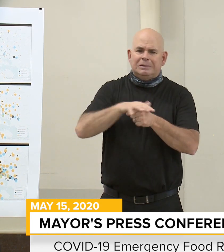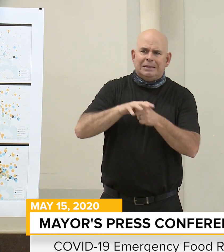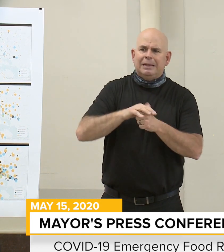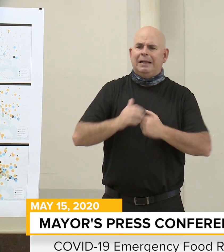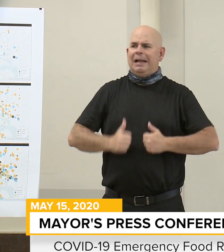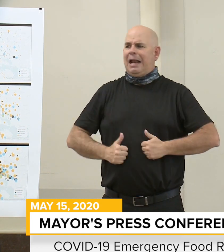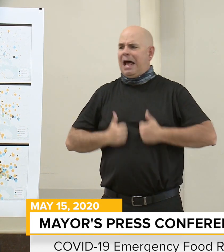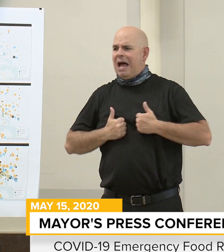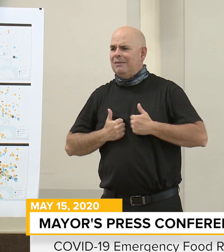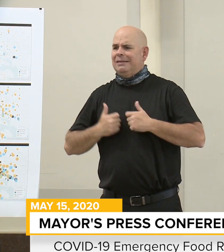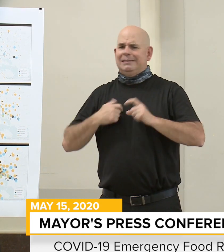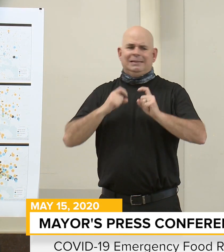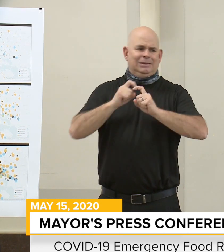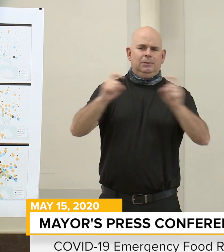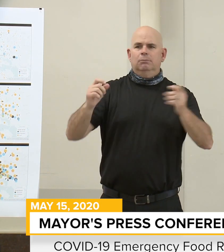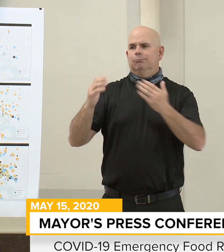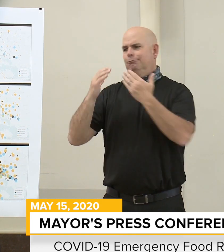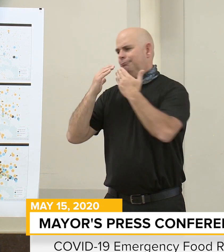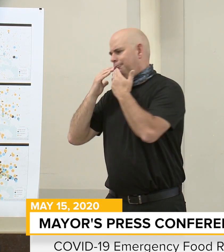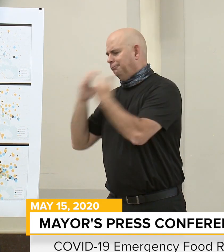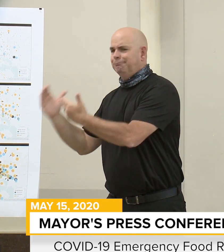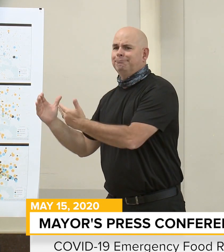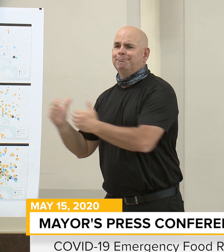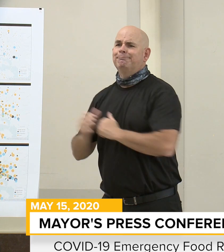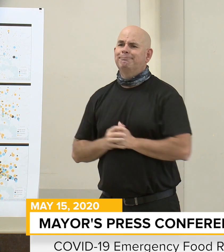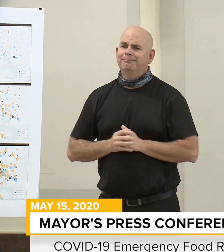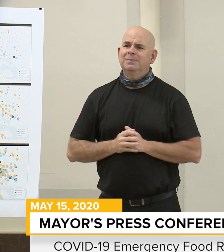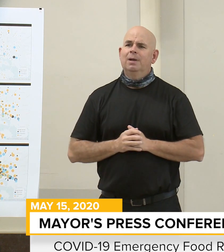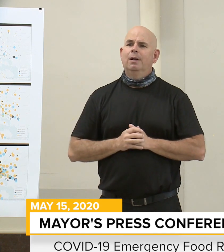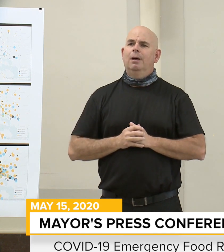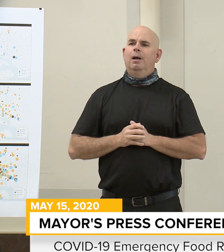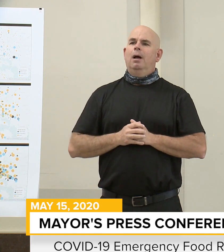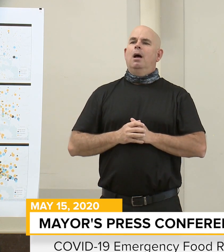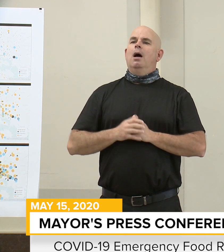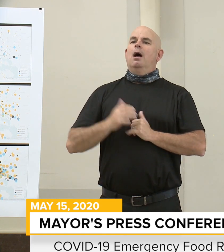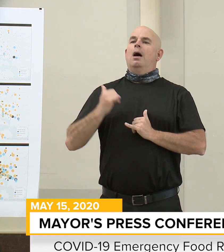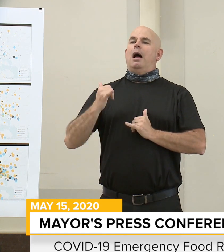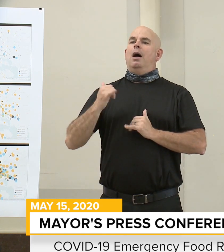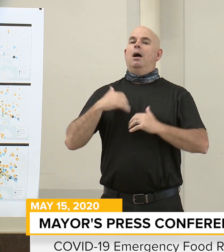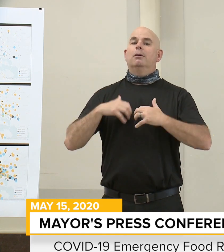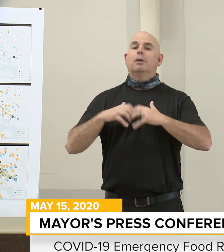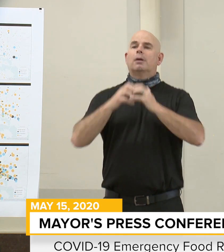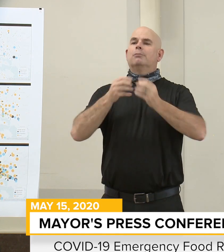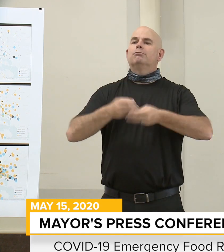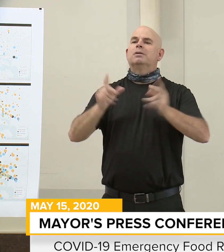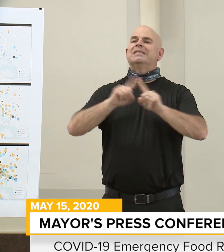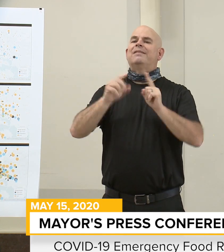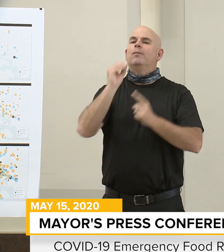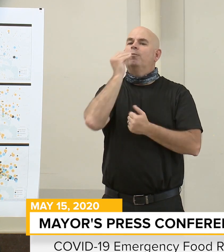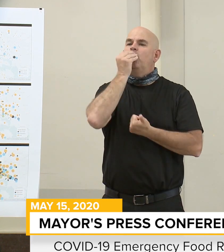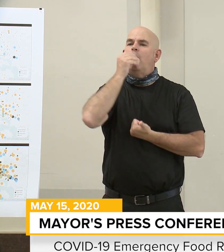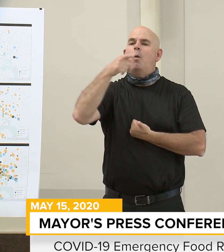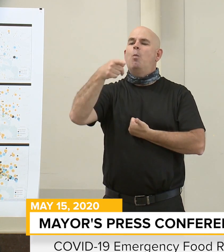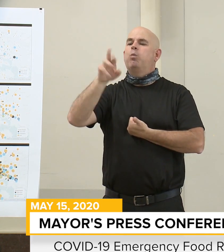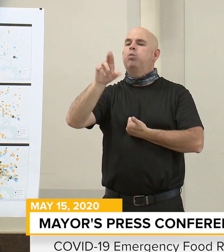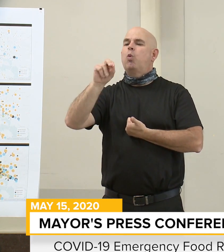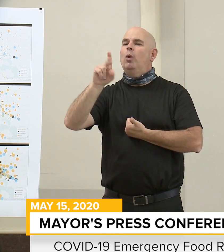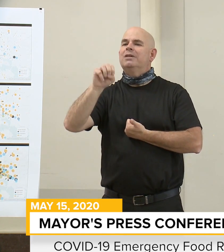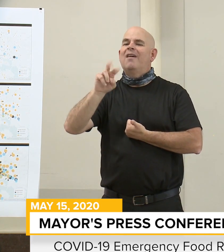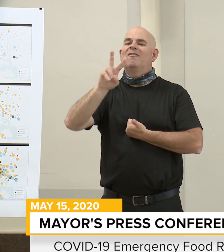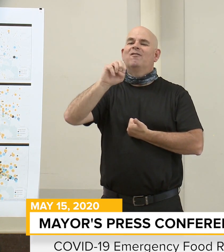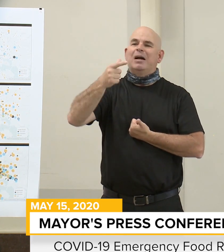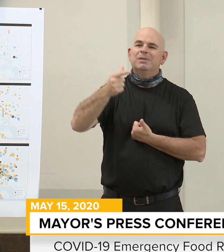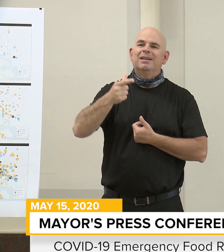also begin distributing produce boxes. Starting tomorrow, we will distribute 14,000 produce boxes a